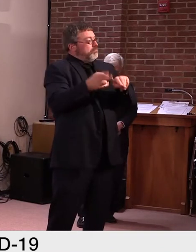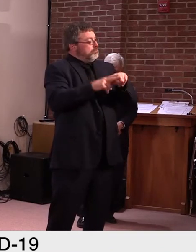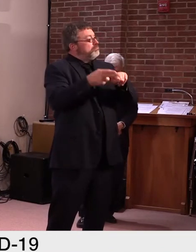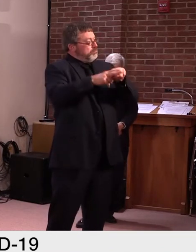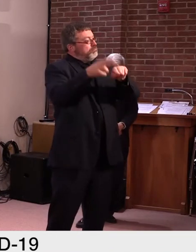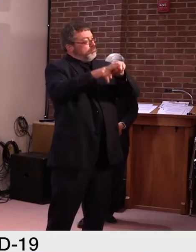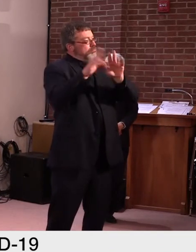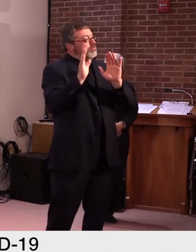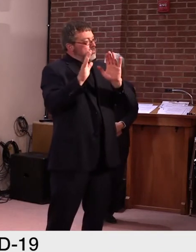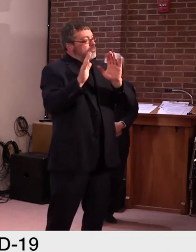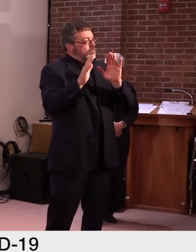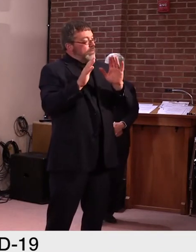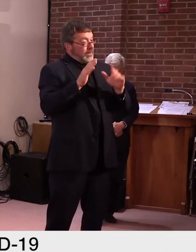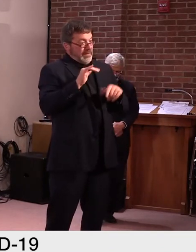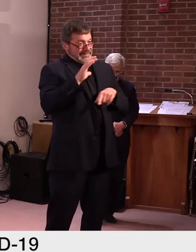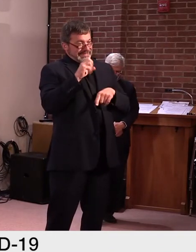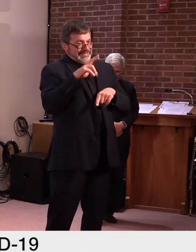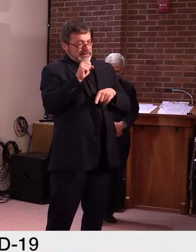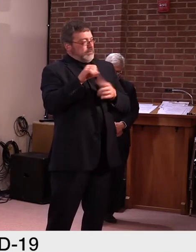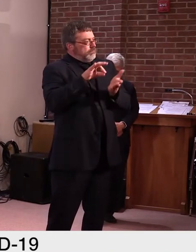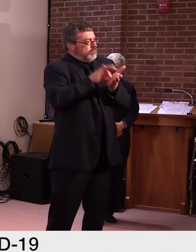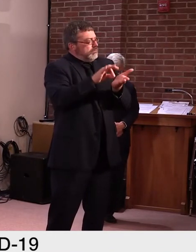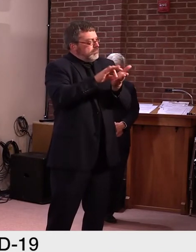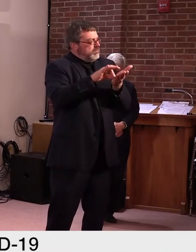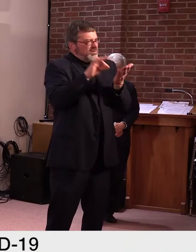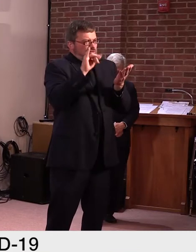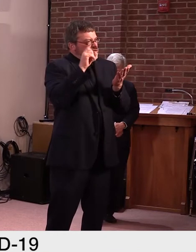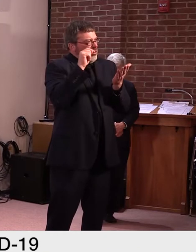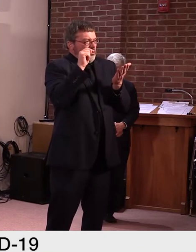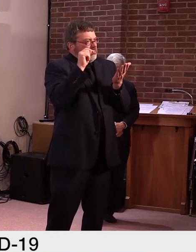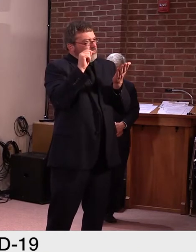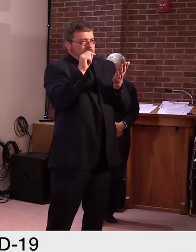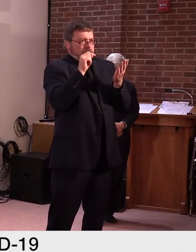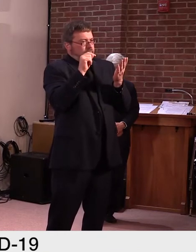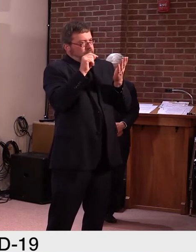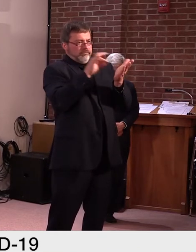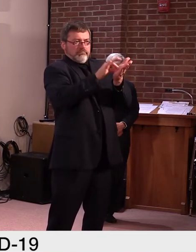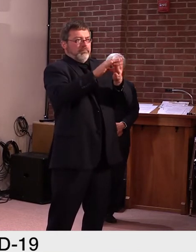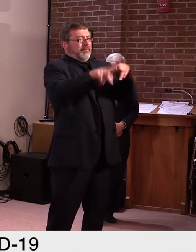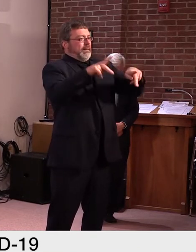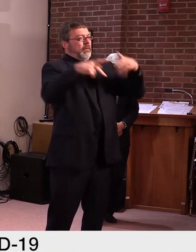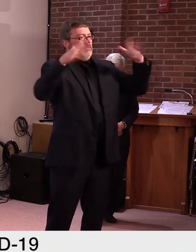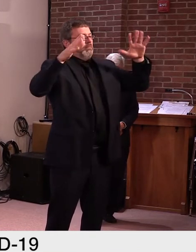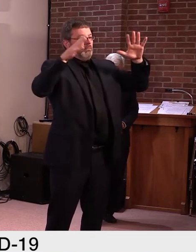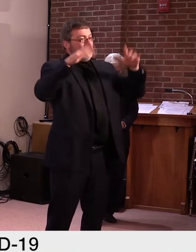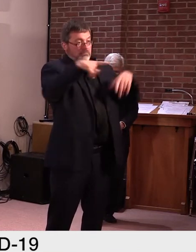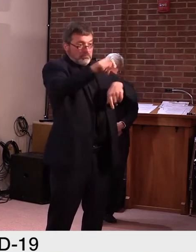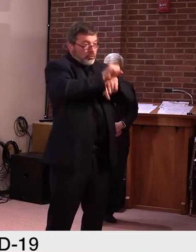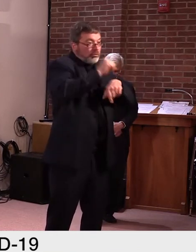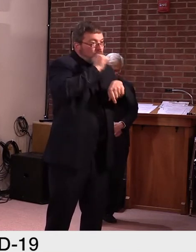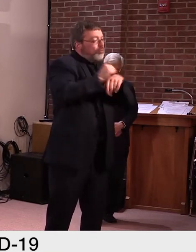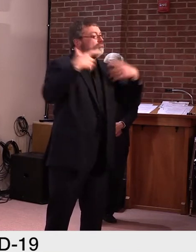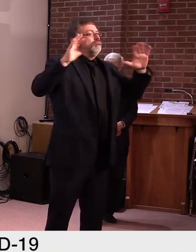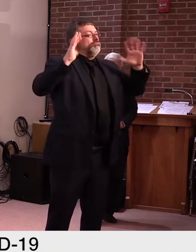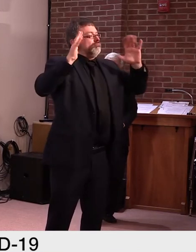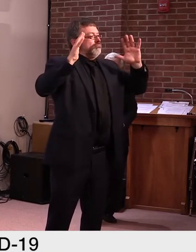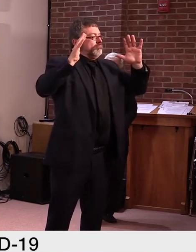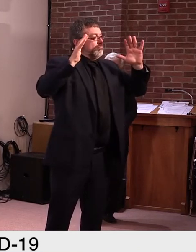uh, this data just paints a much different picture than what a traditional 4.8 percent unemployment would reflect.